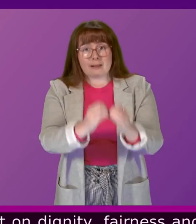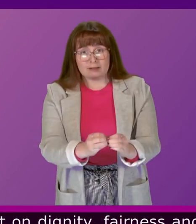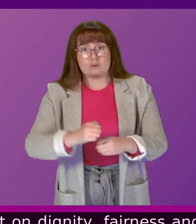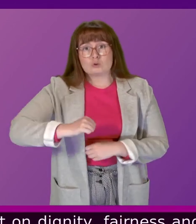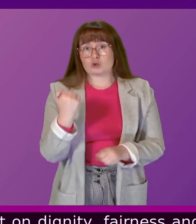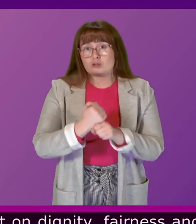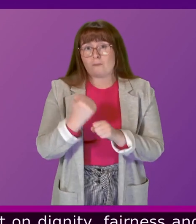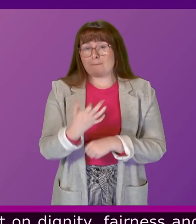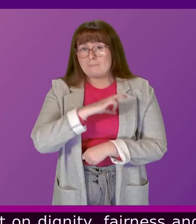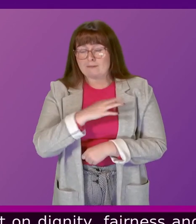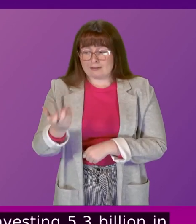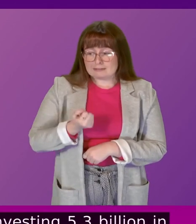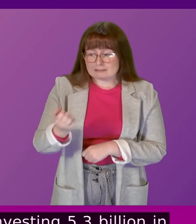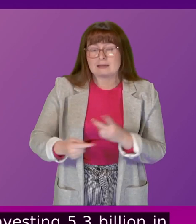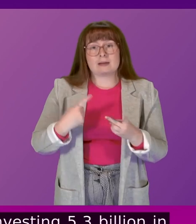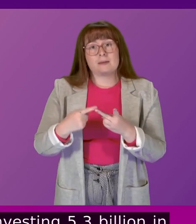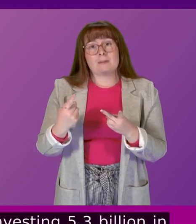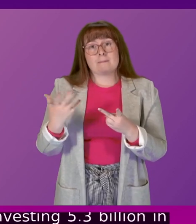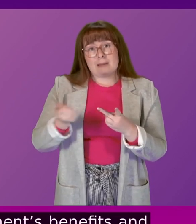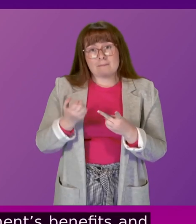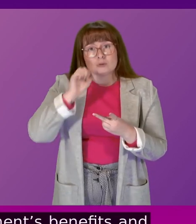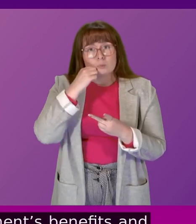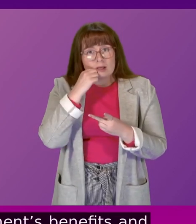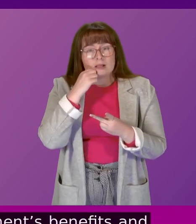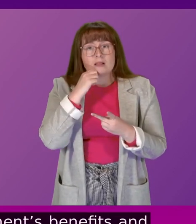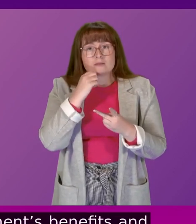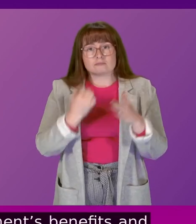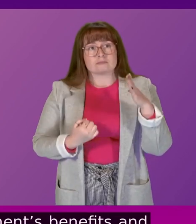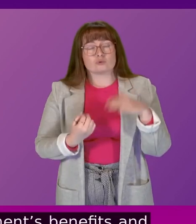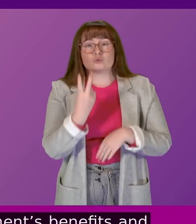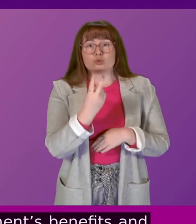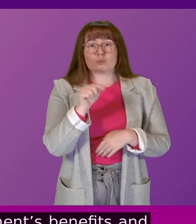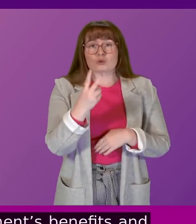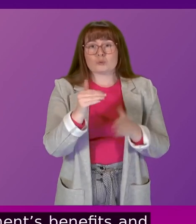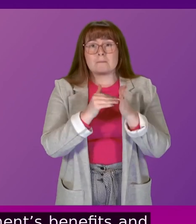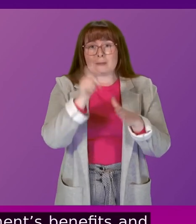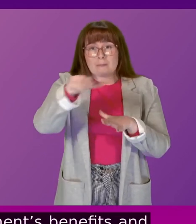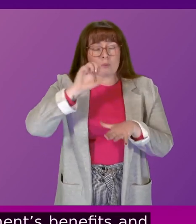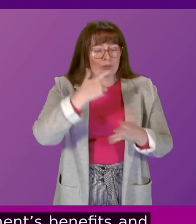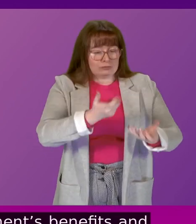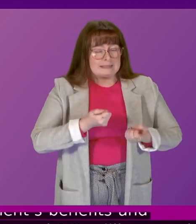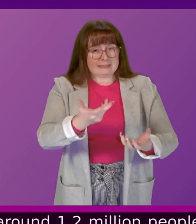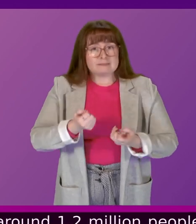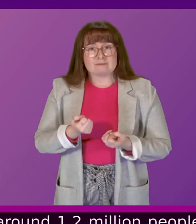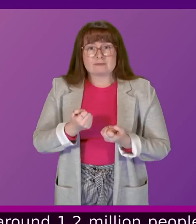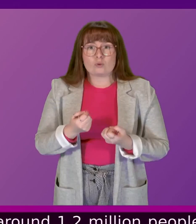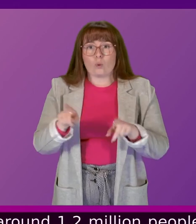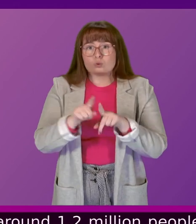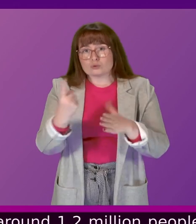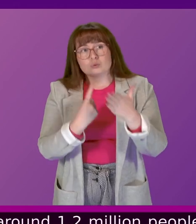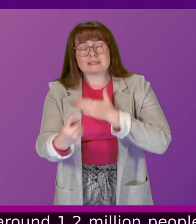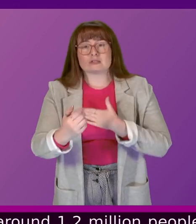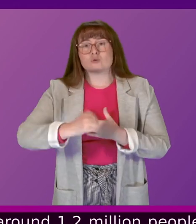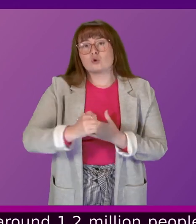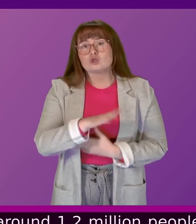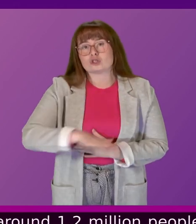Scottish Government's benefits and payments, which will reach around 1.2 million people, including our unique Scottish child payment. However,